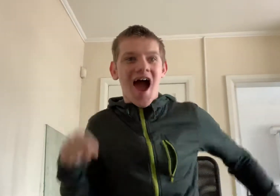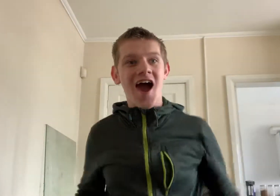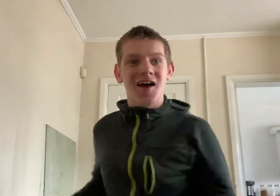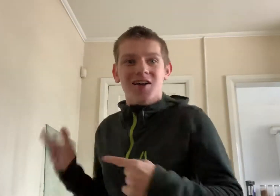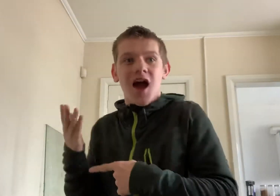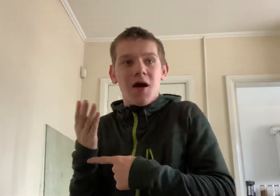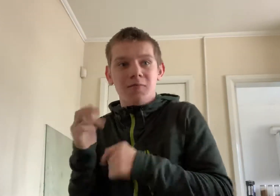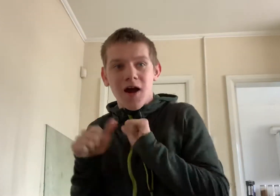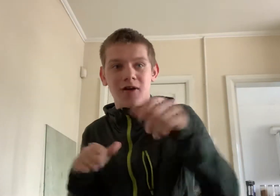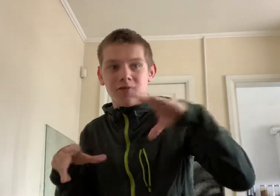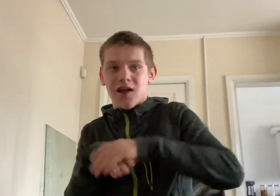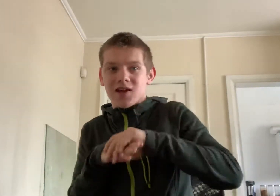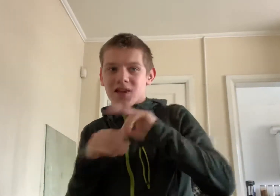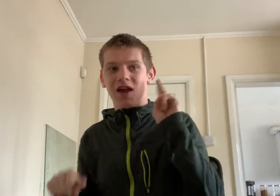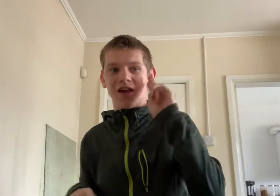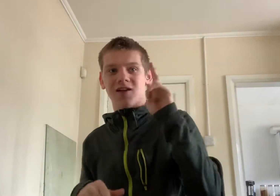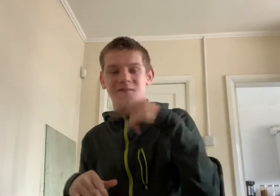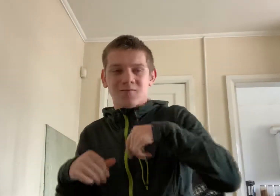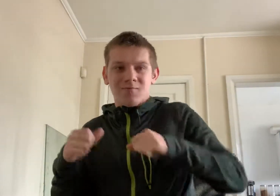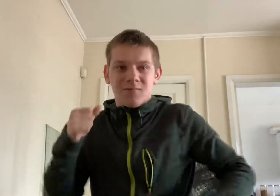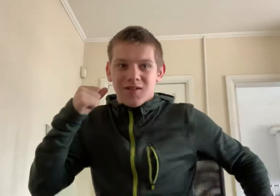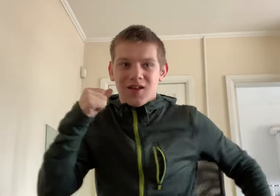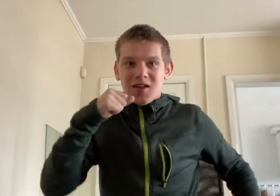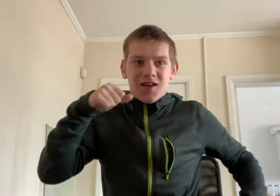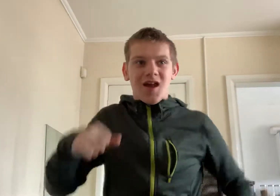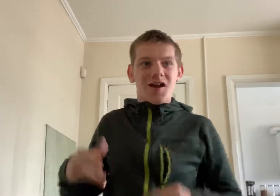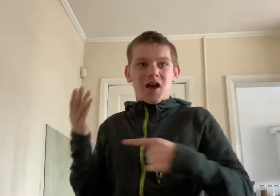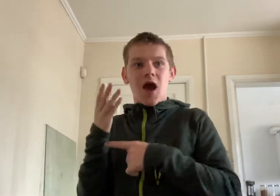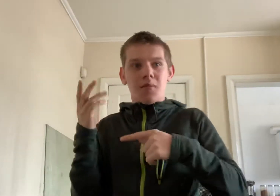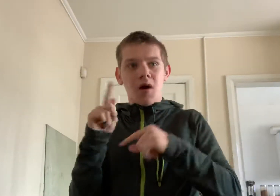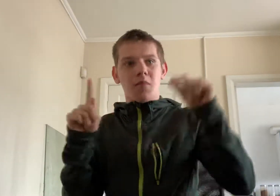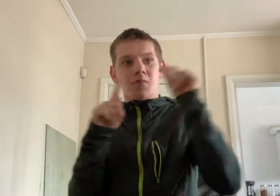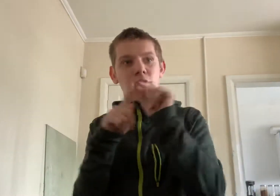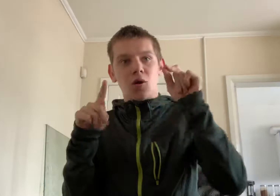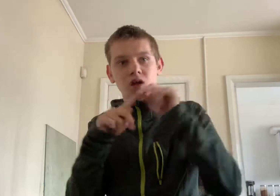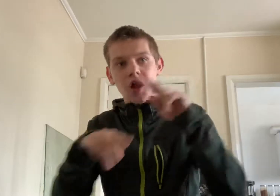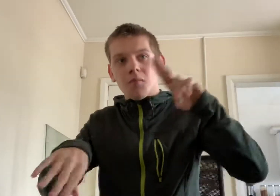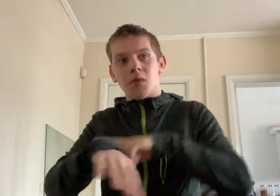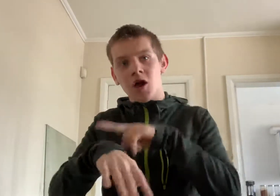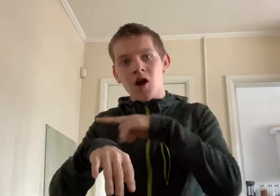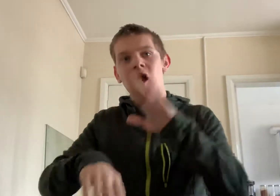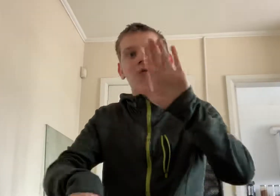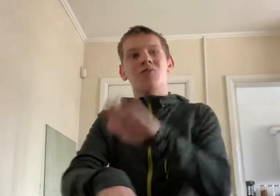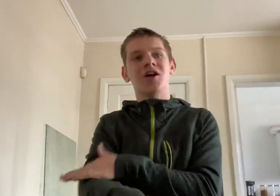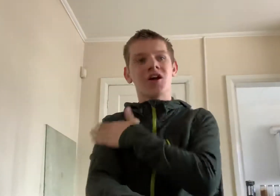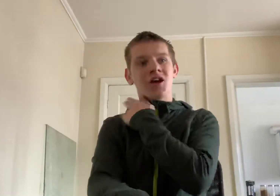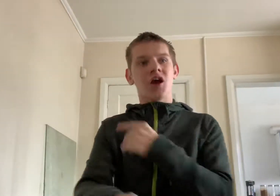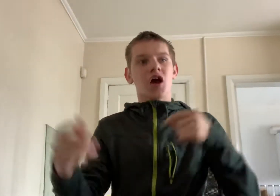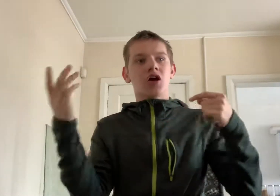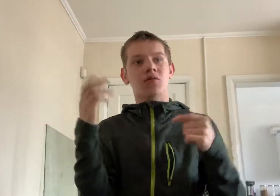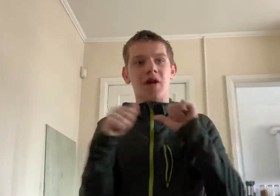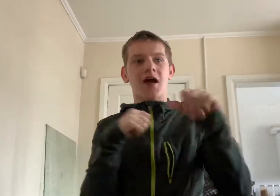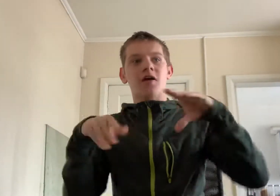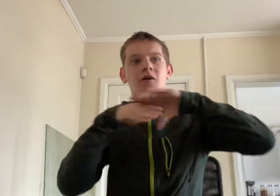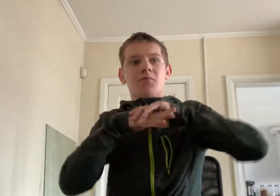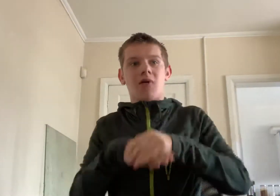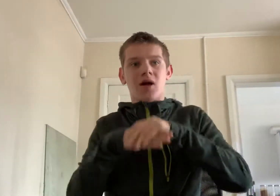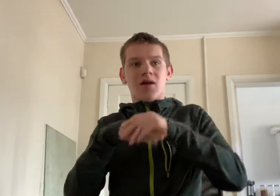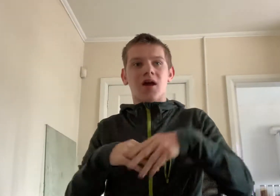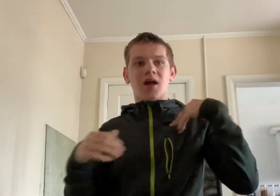Best friends you see. Thomas and Percy, blue and green. Best of friends that you